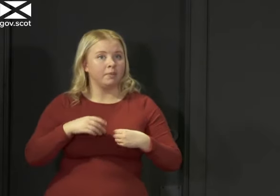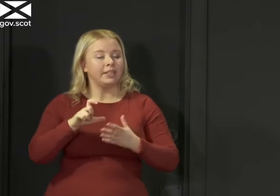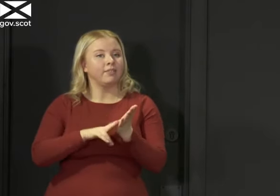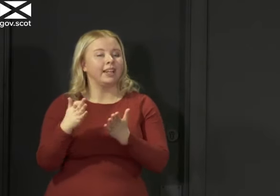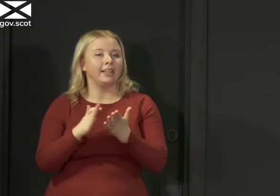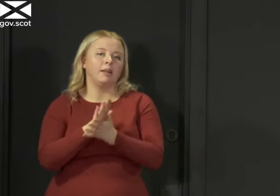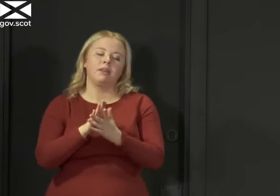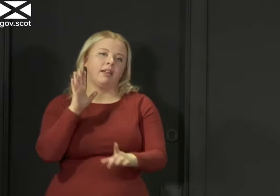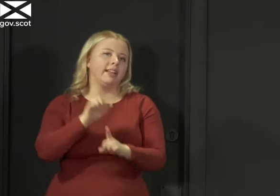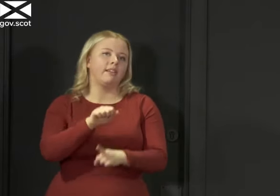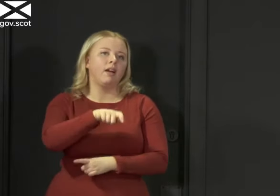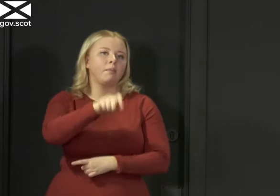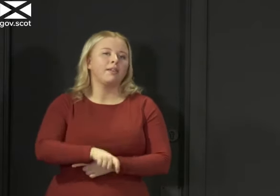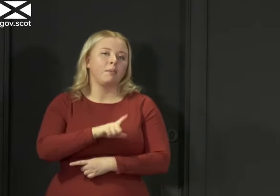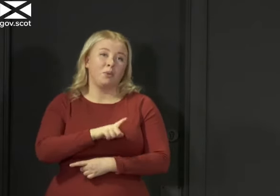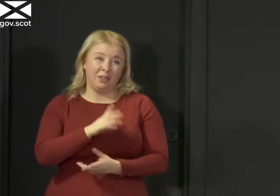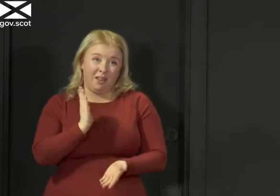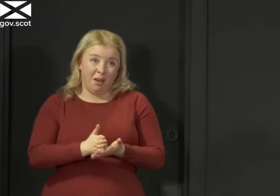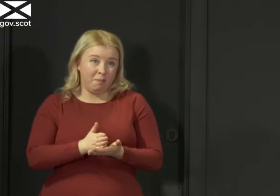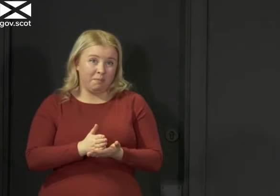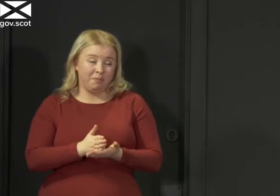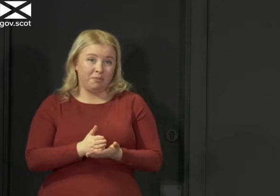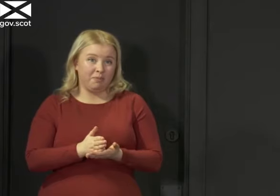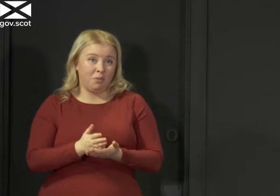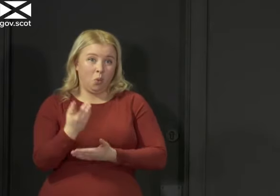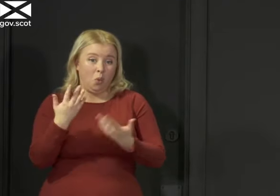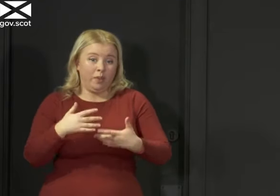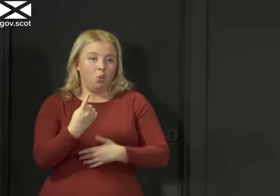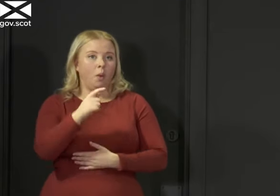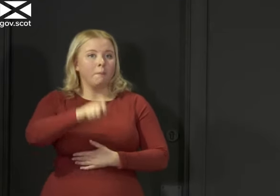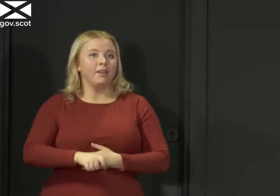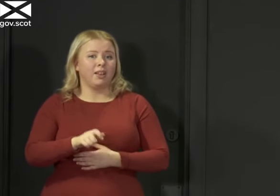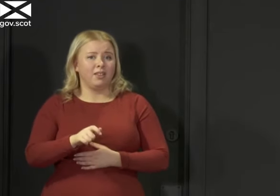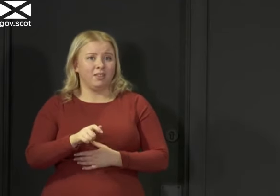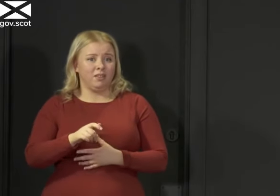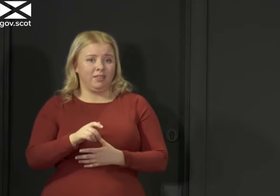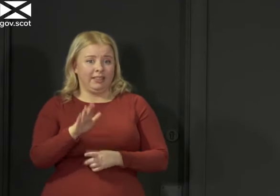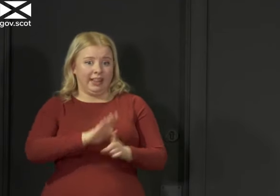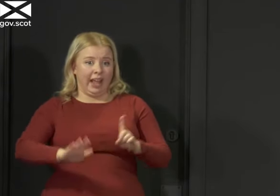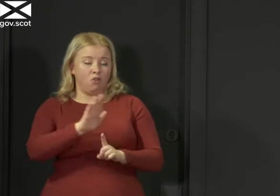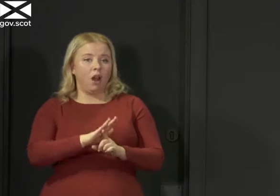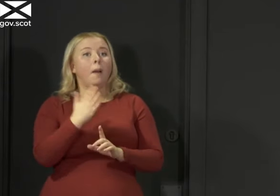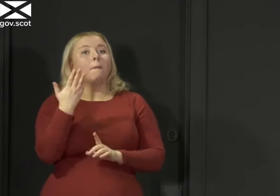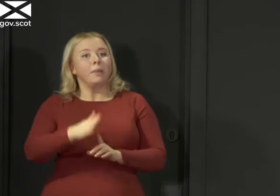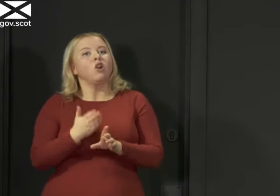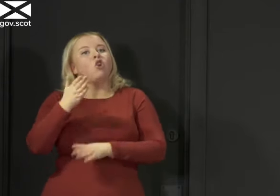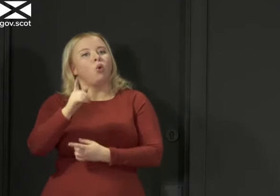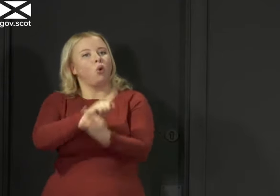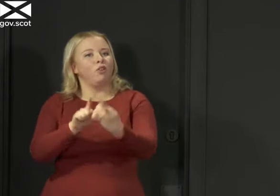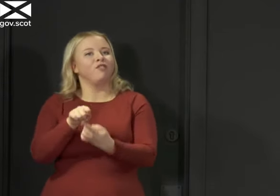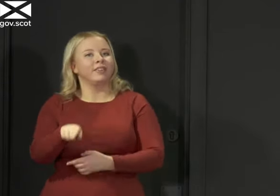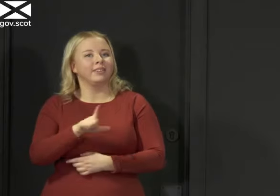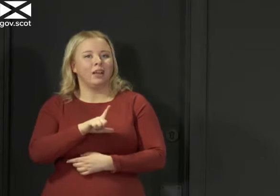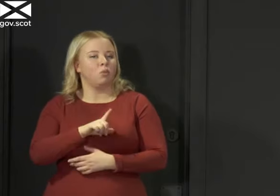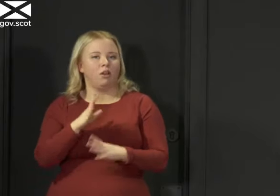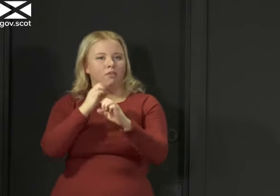that person probably because in all likelihood there was only going to be one person in the whole of that health board area who was at the event so when